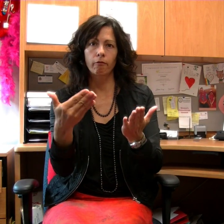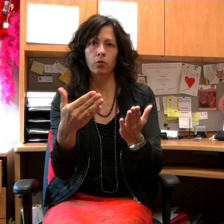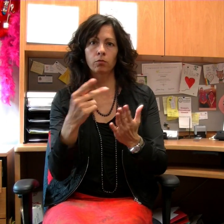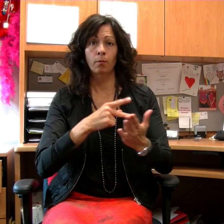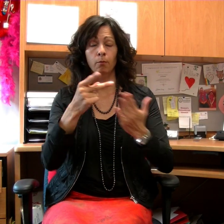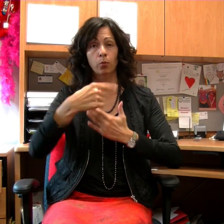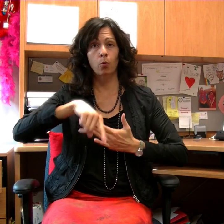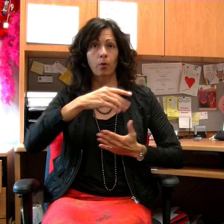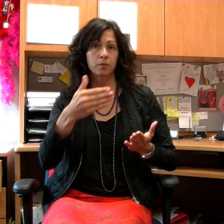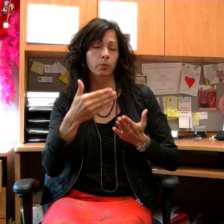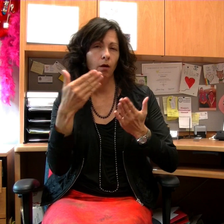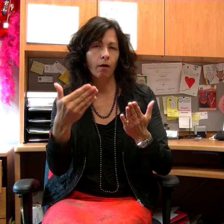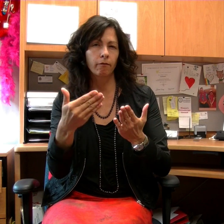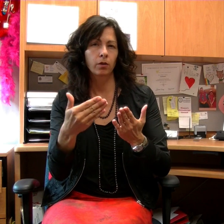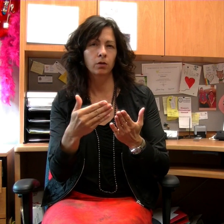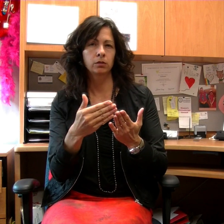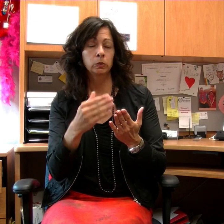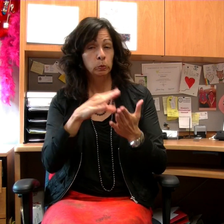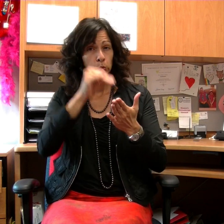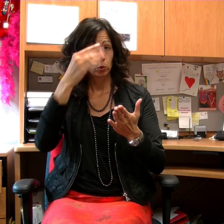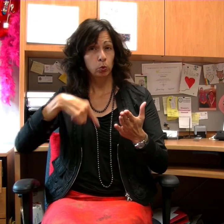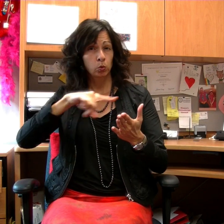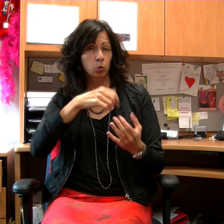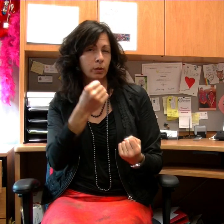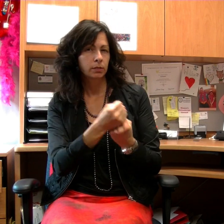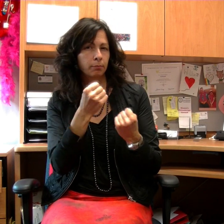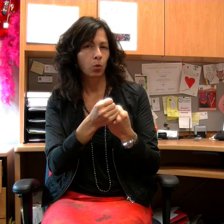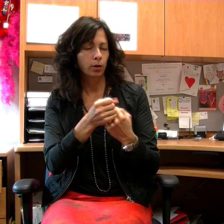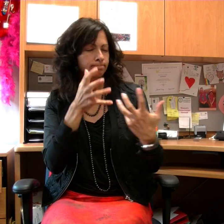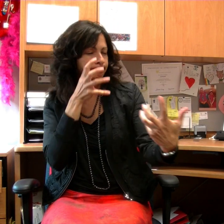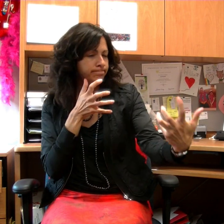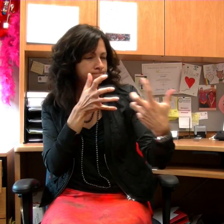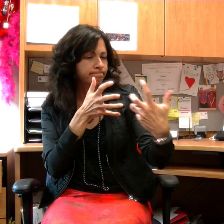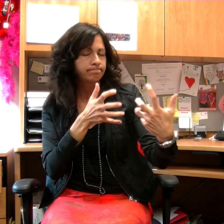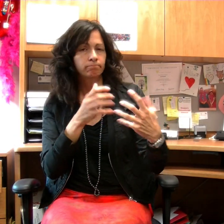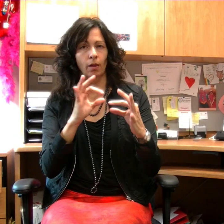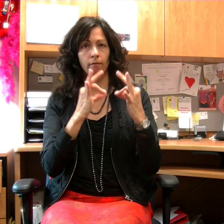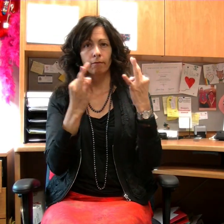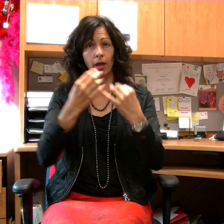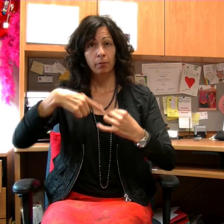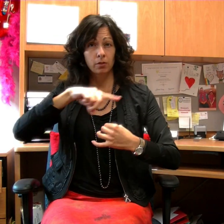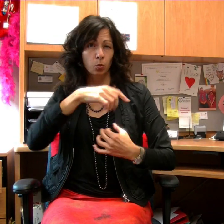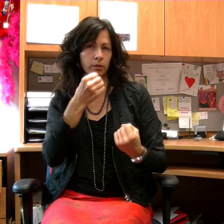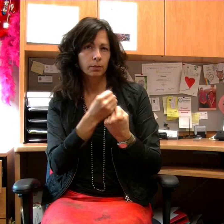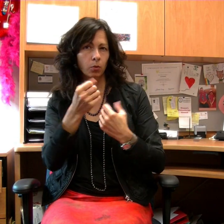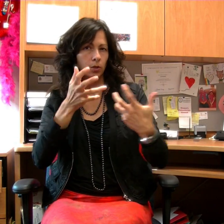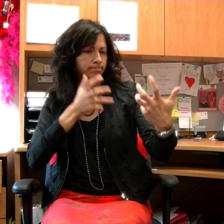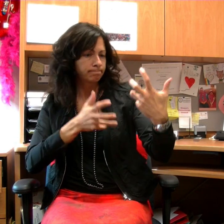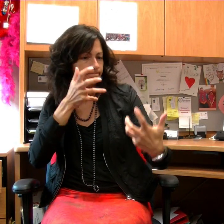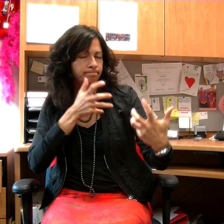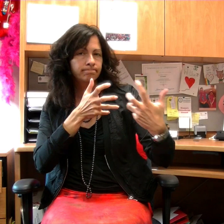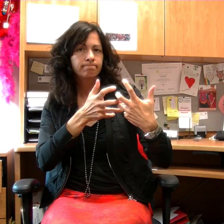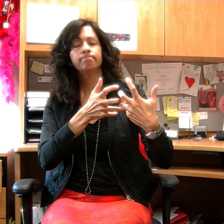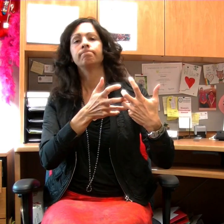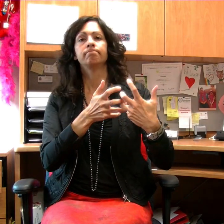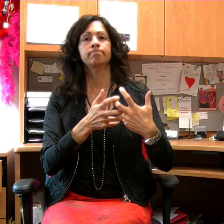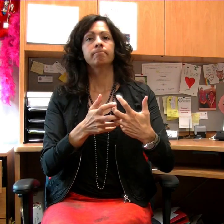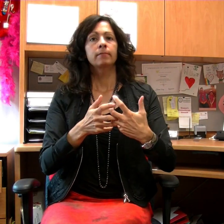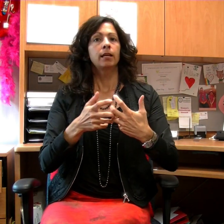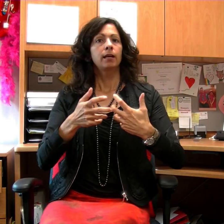So it's time for BC School for the Deaf to analyze what we do, the courses we offer, the programs we offer, who the students